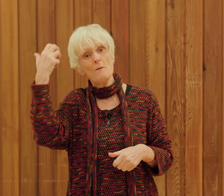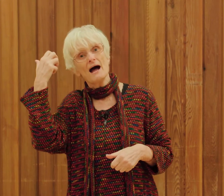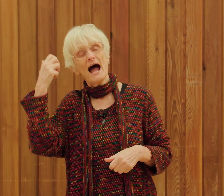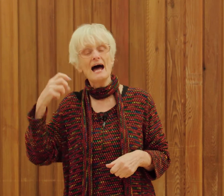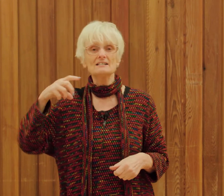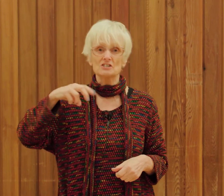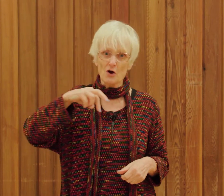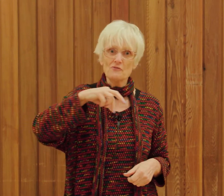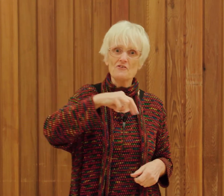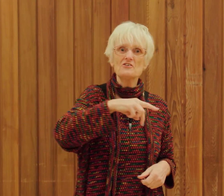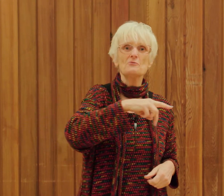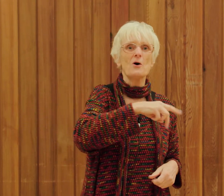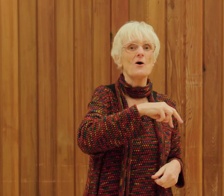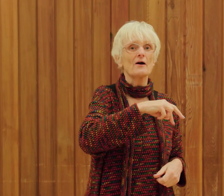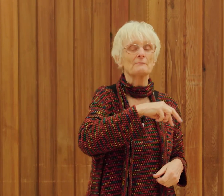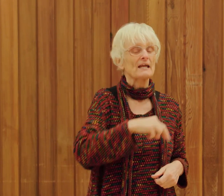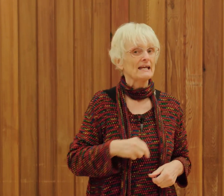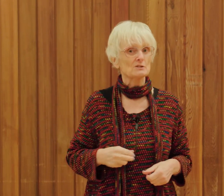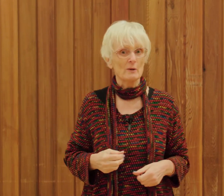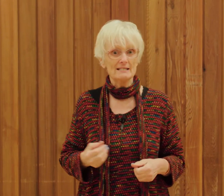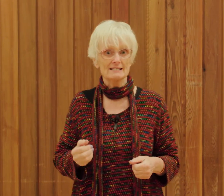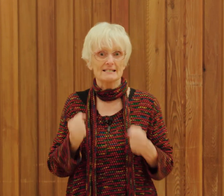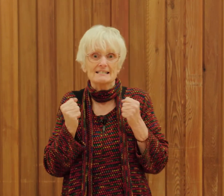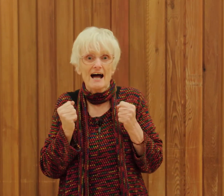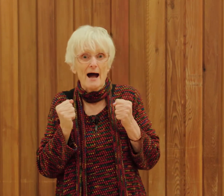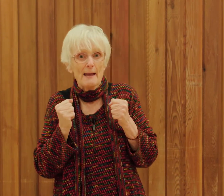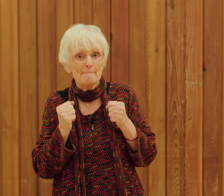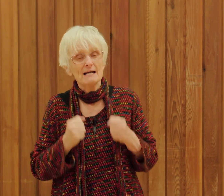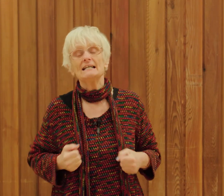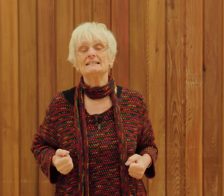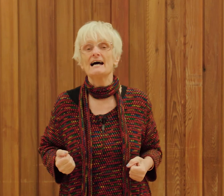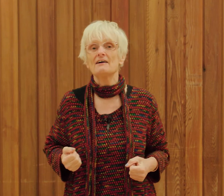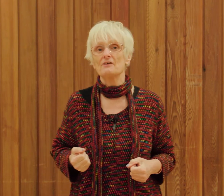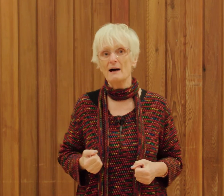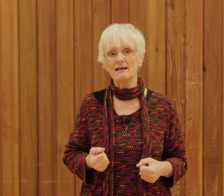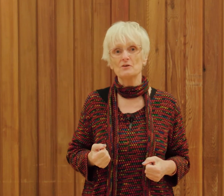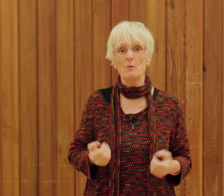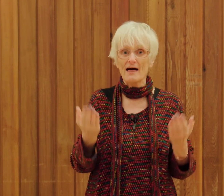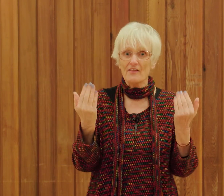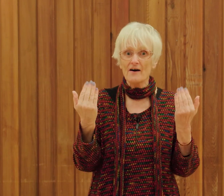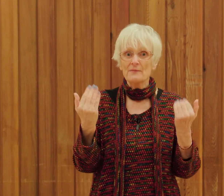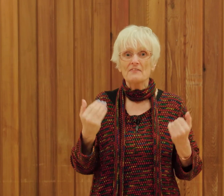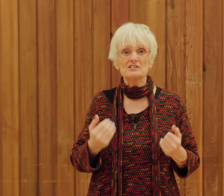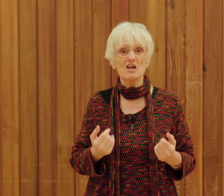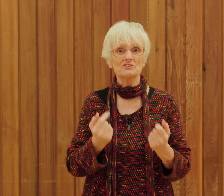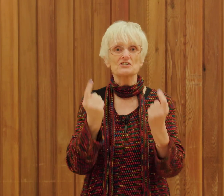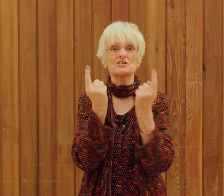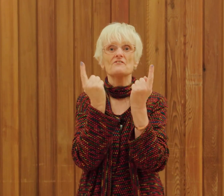and go for a walk it's winter time never mind the weather there's lots of